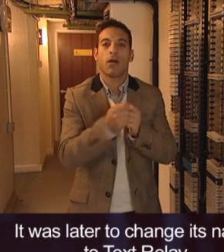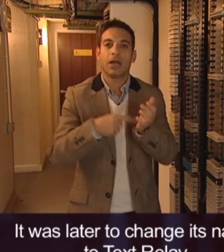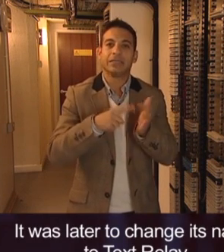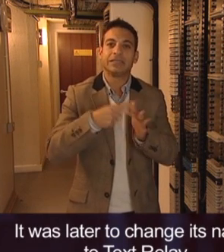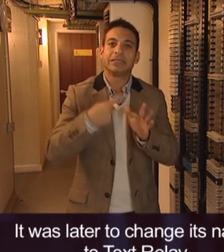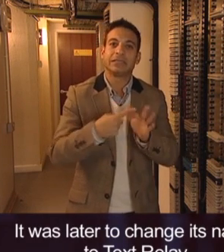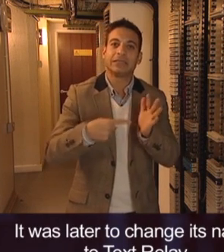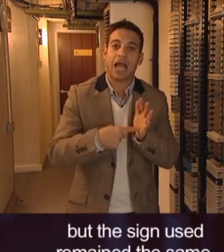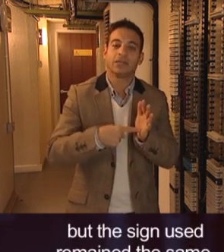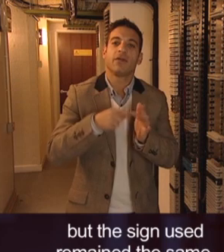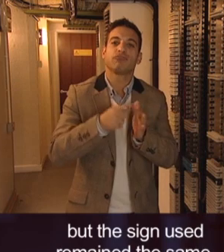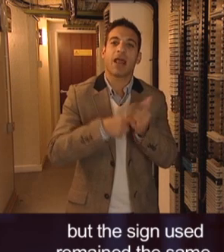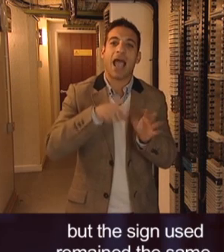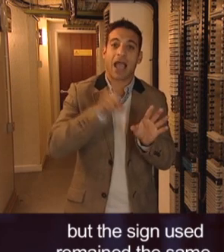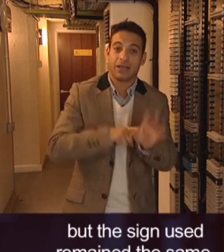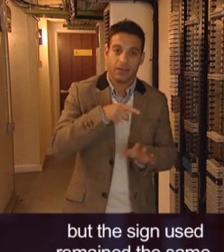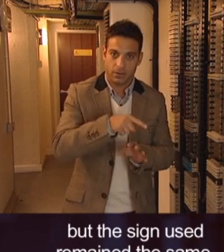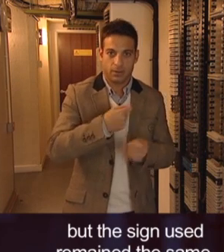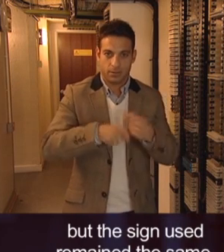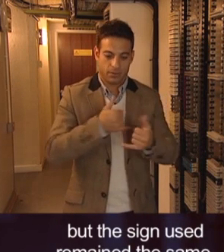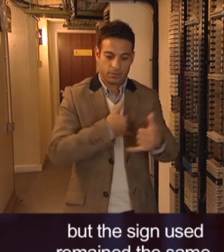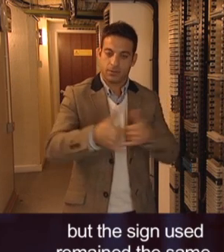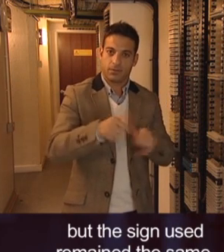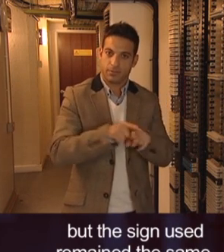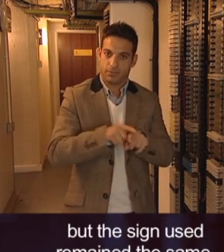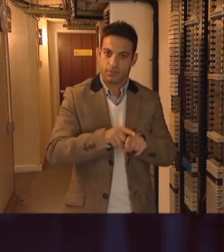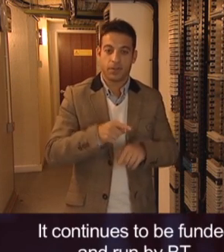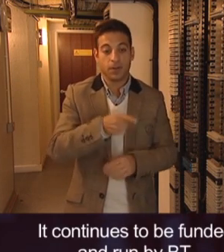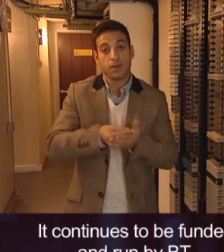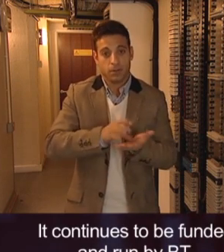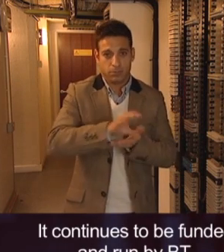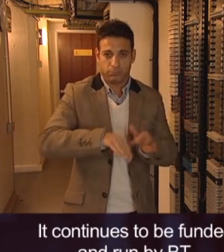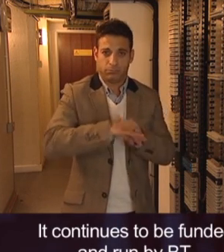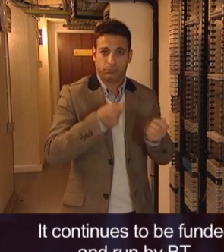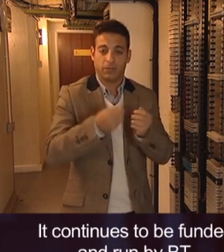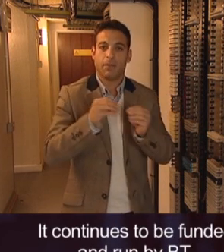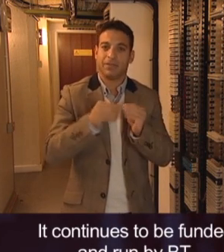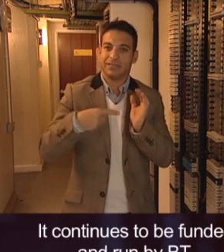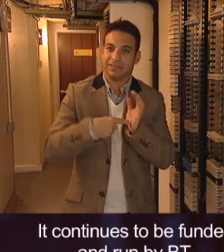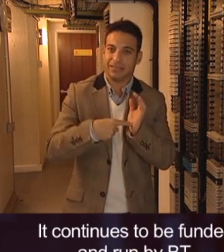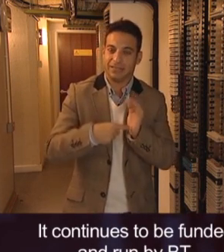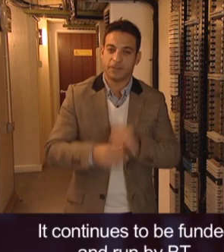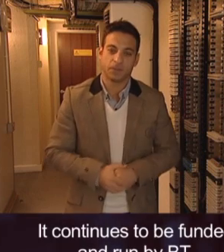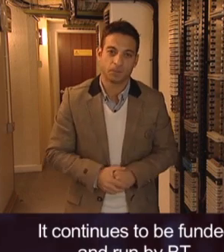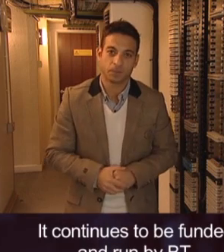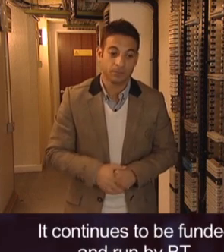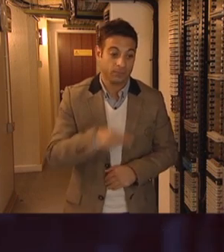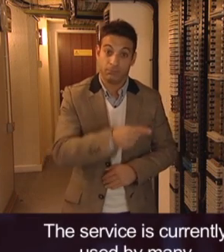TextRelay but the sign used remained the same. It continues to be funded and run by BT.